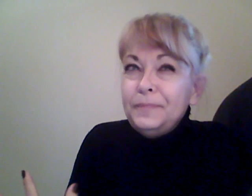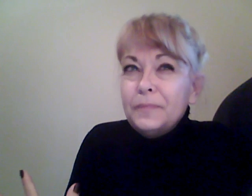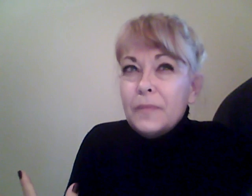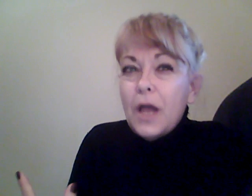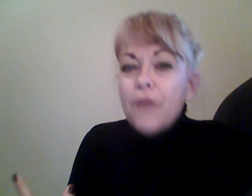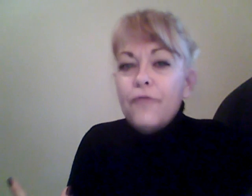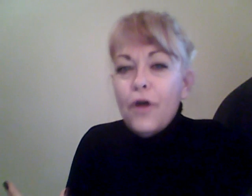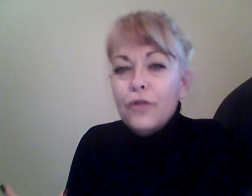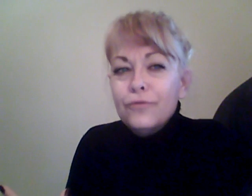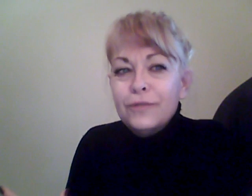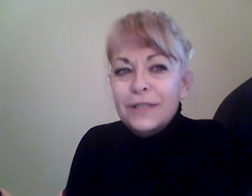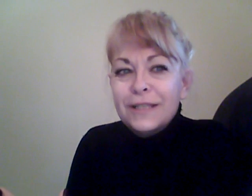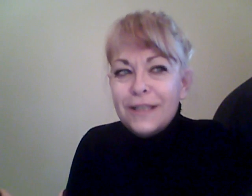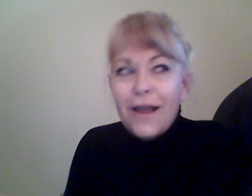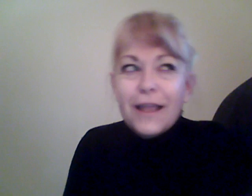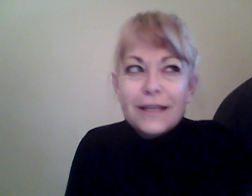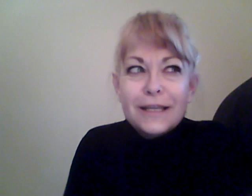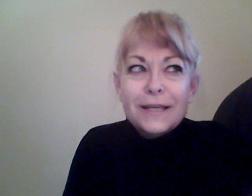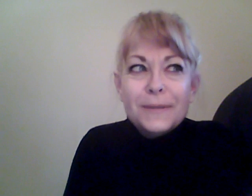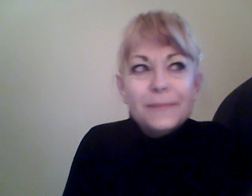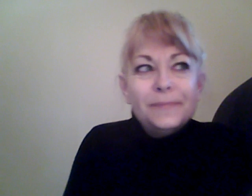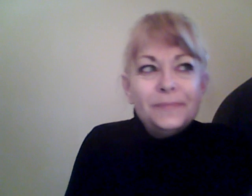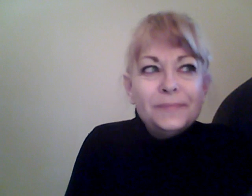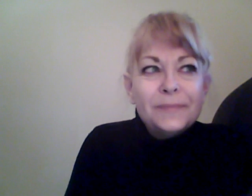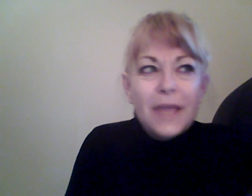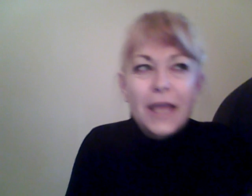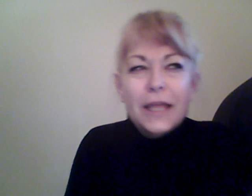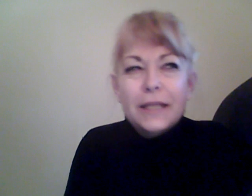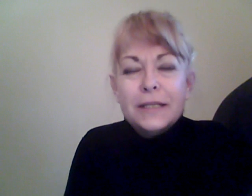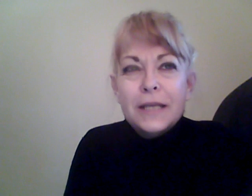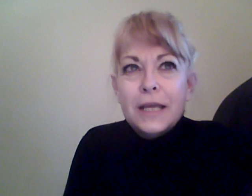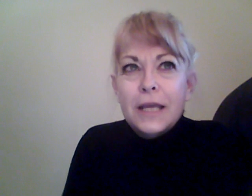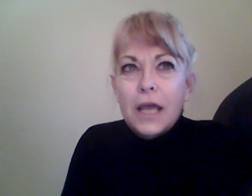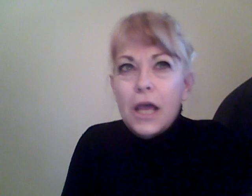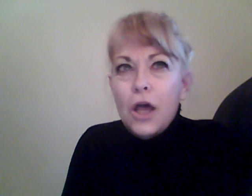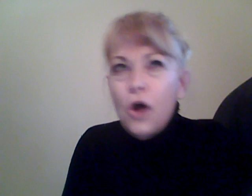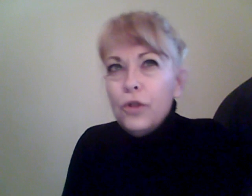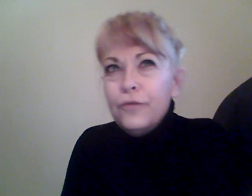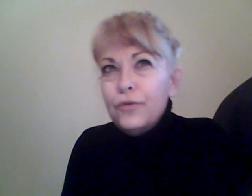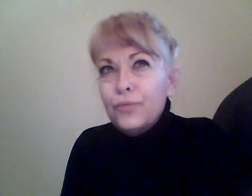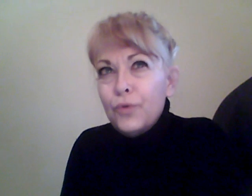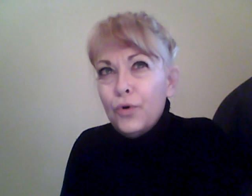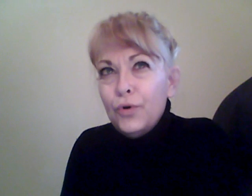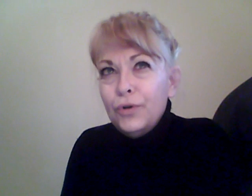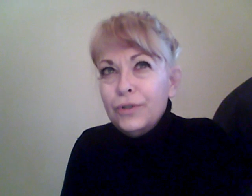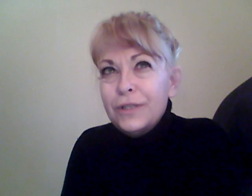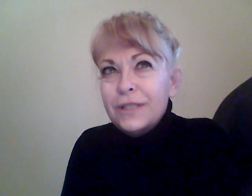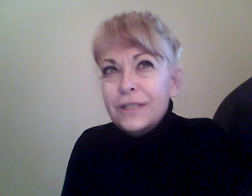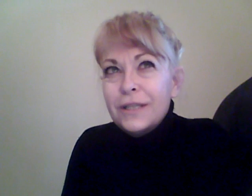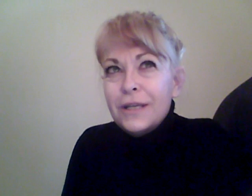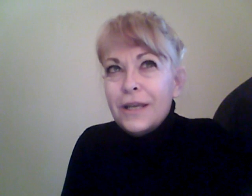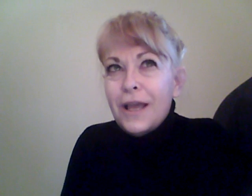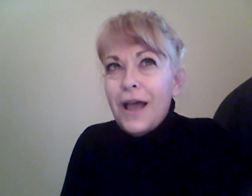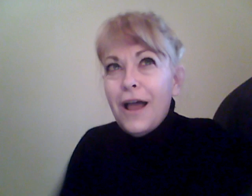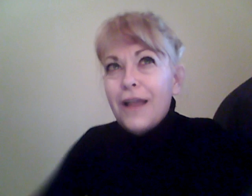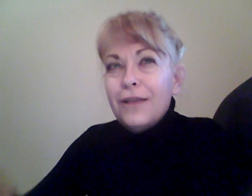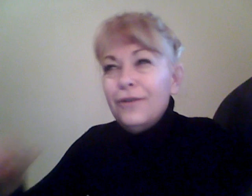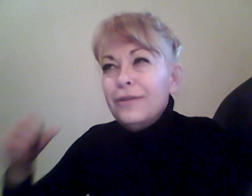I followed society, and all of the rules, you know,